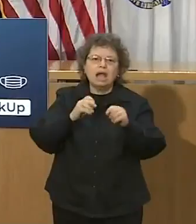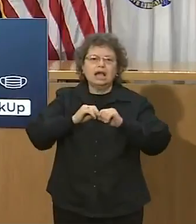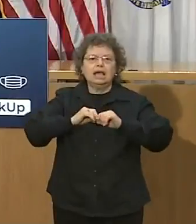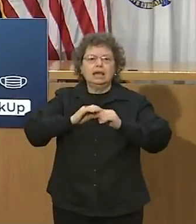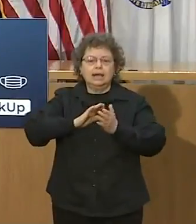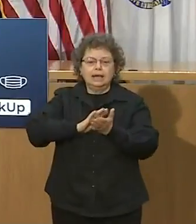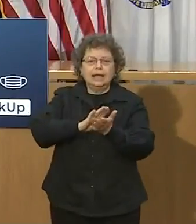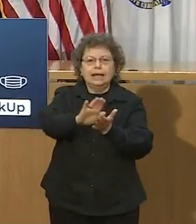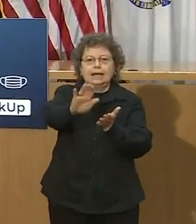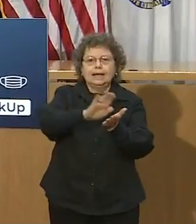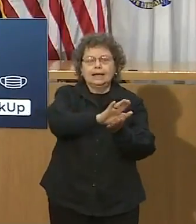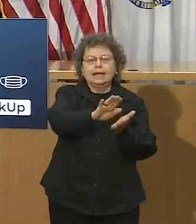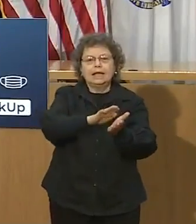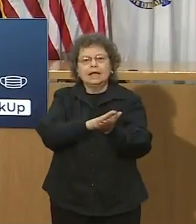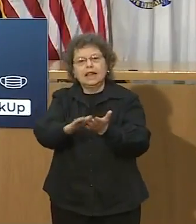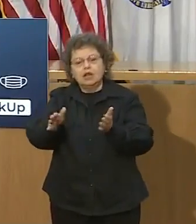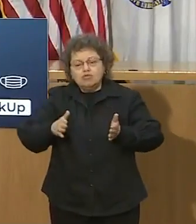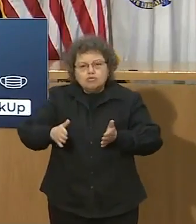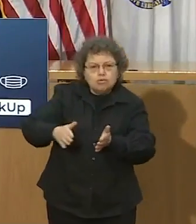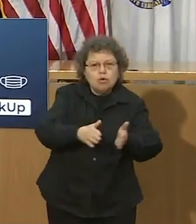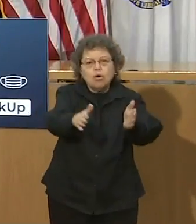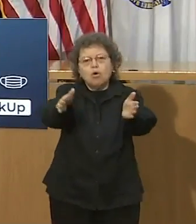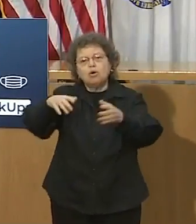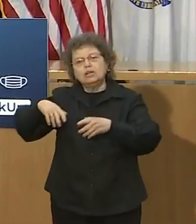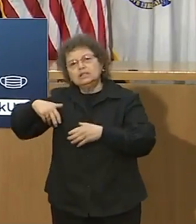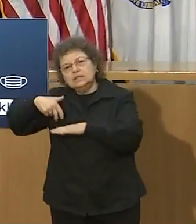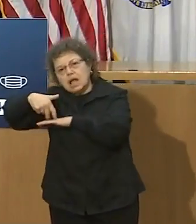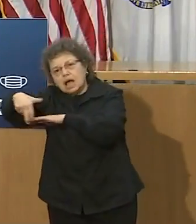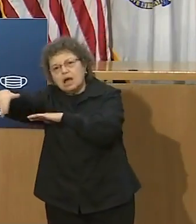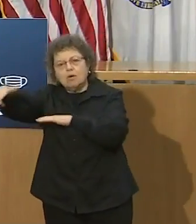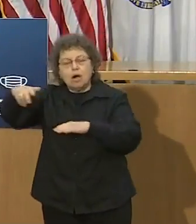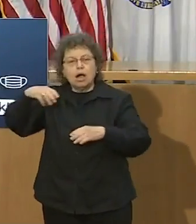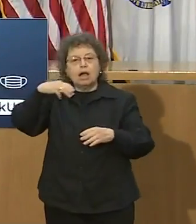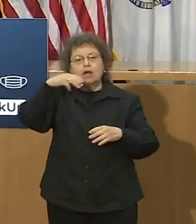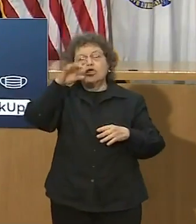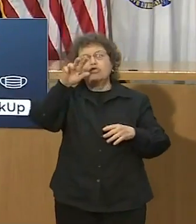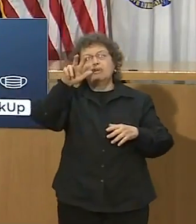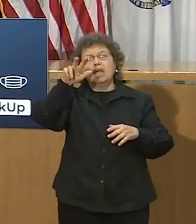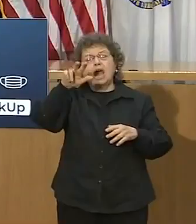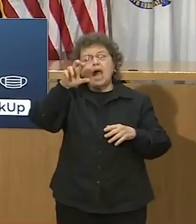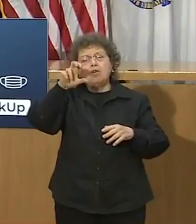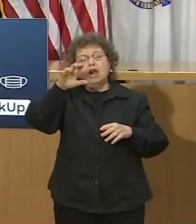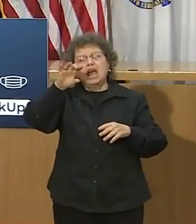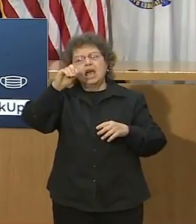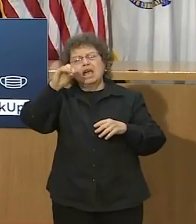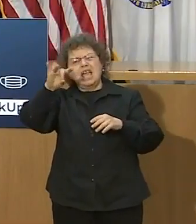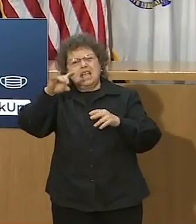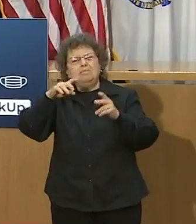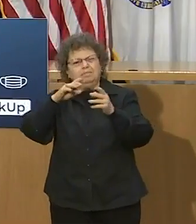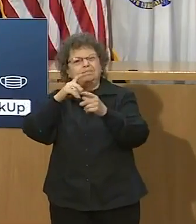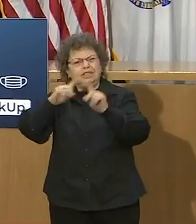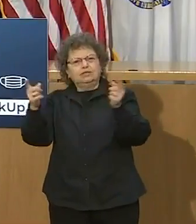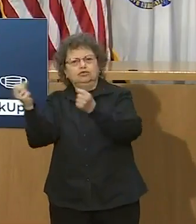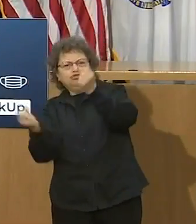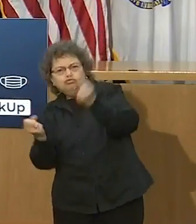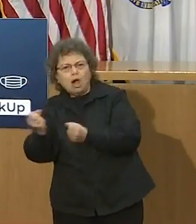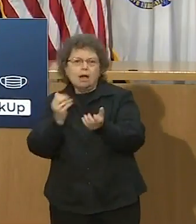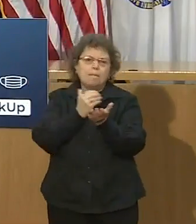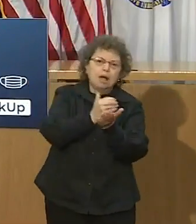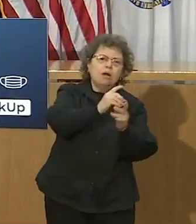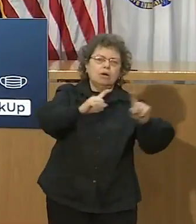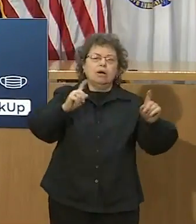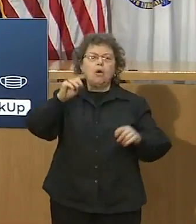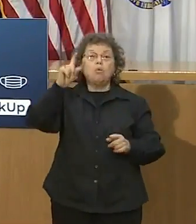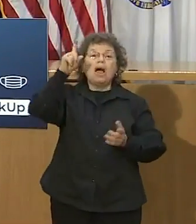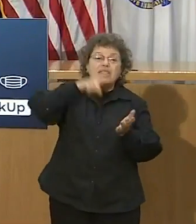MassDOT has approximately 3,900 pieces of state and vendor equipment available for snow and ice operations. And this includes over 1